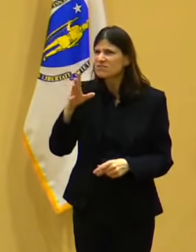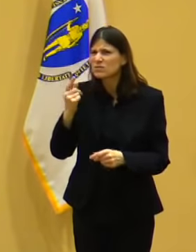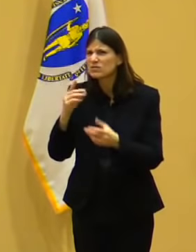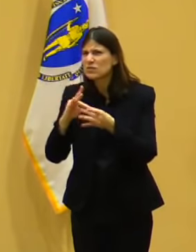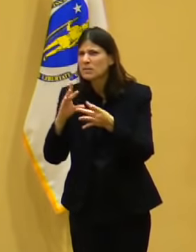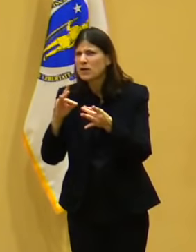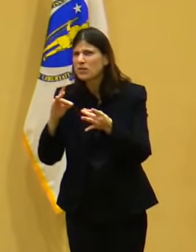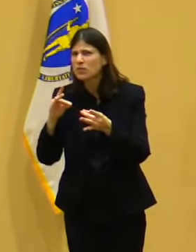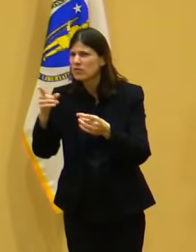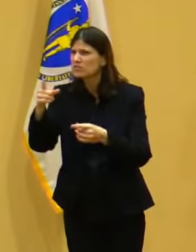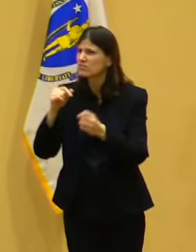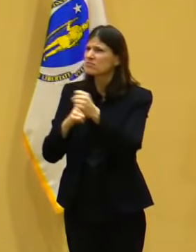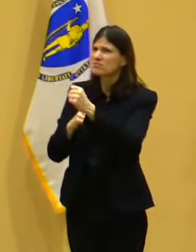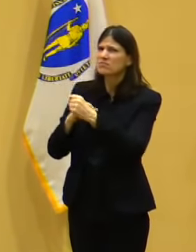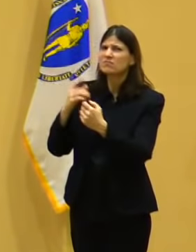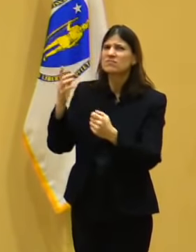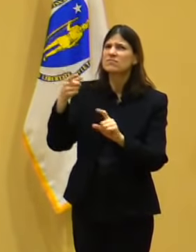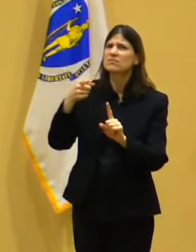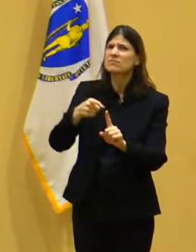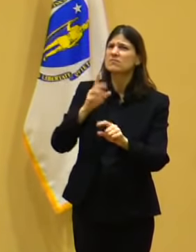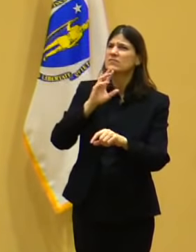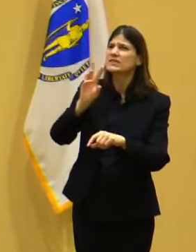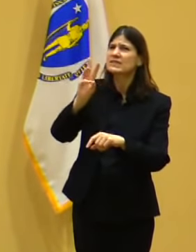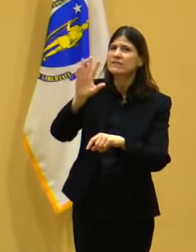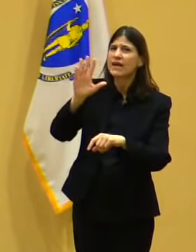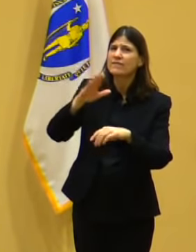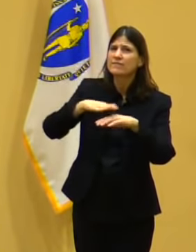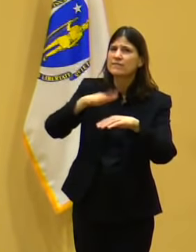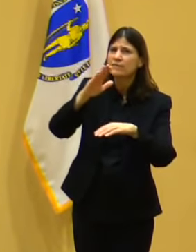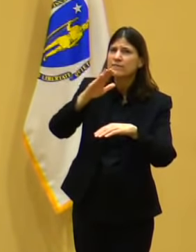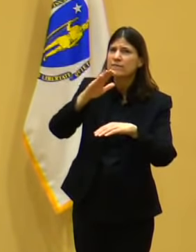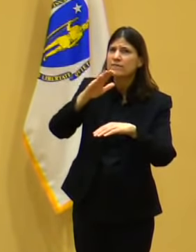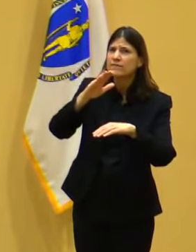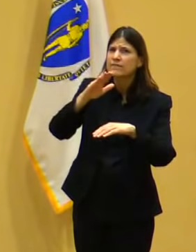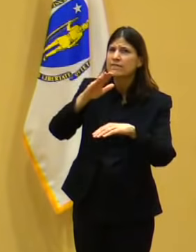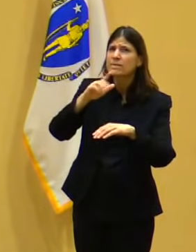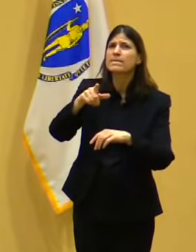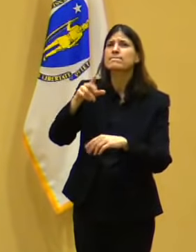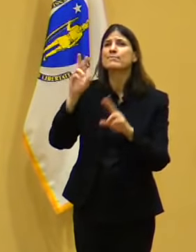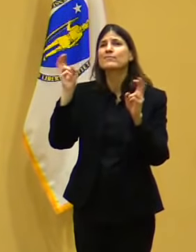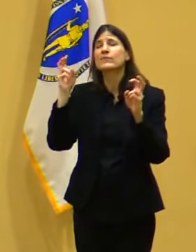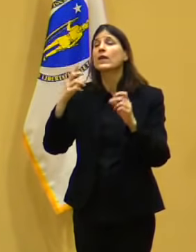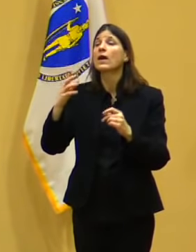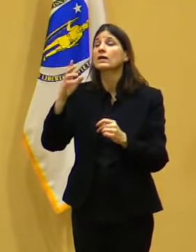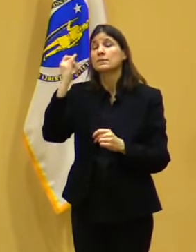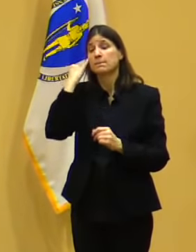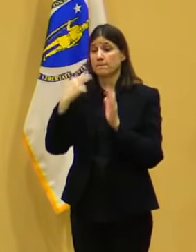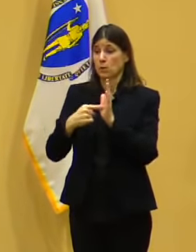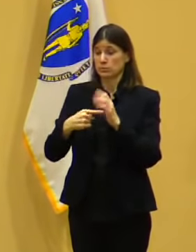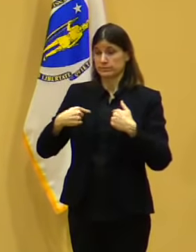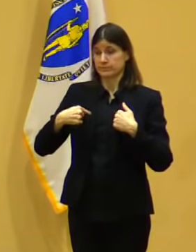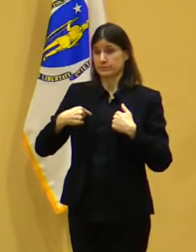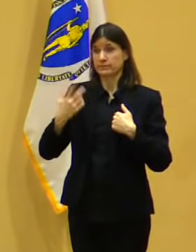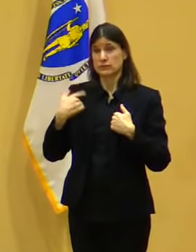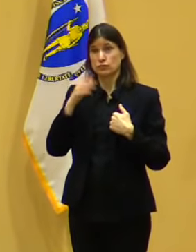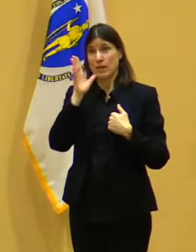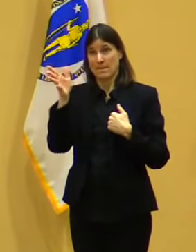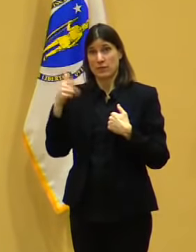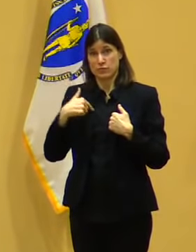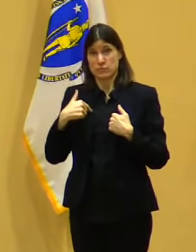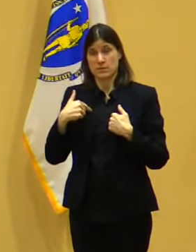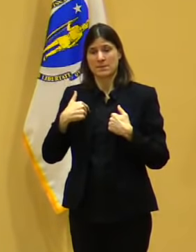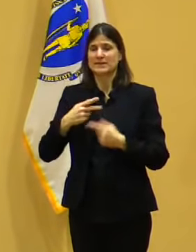are not eligible, they didn't expect to be talking about grandparents who are raising grandchildren with them and are at